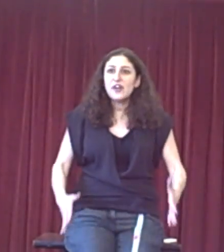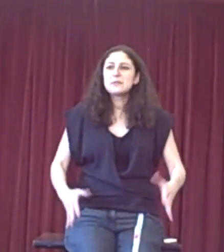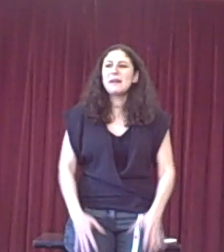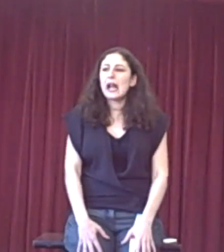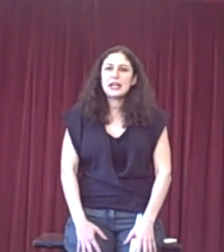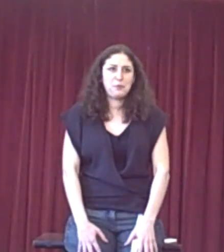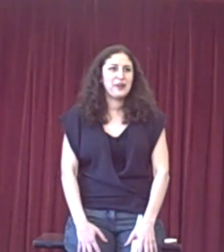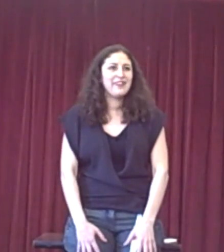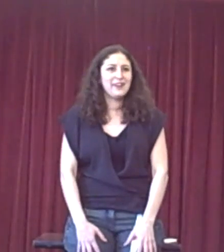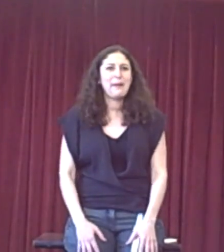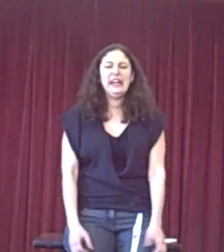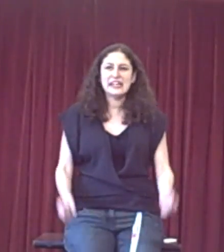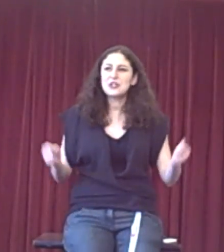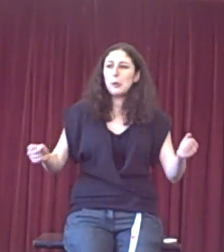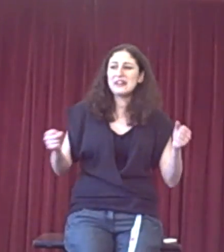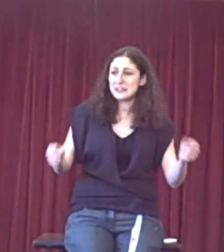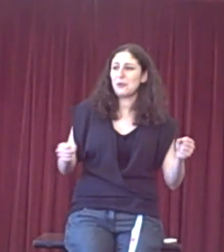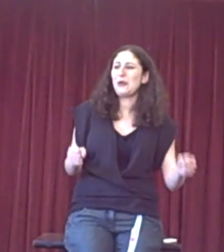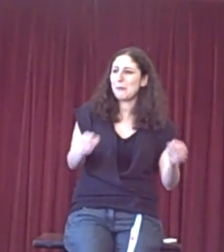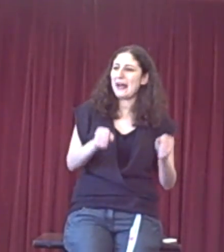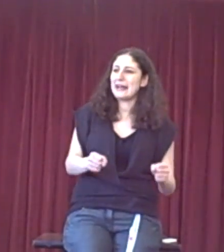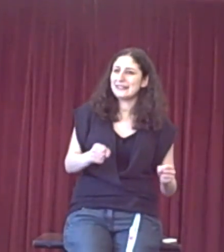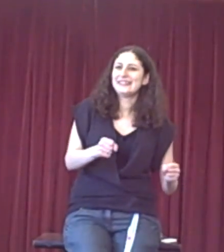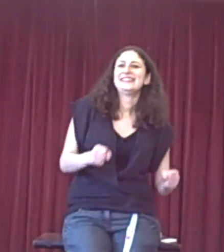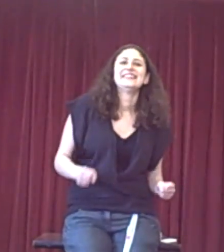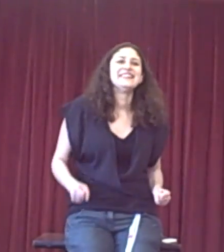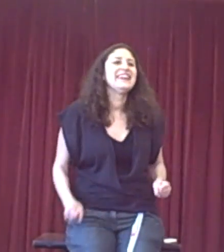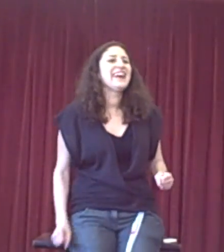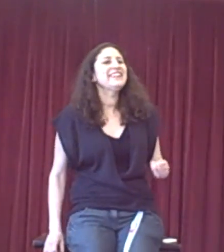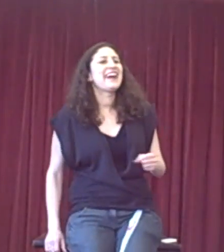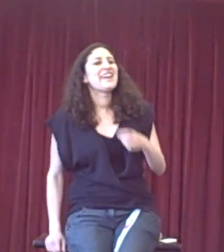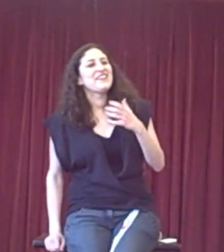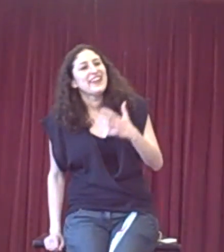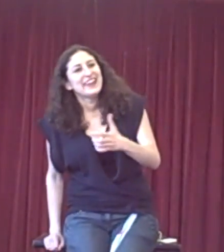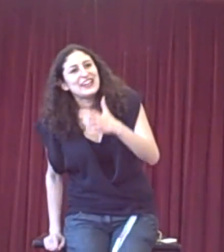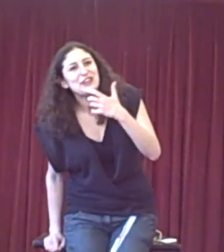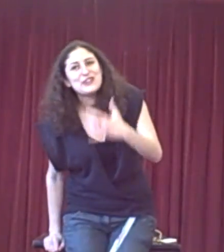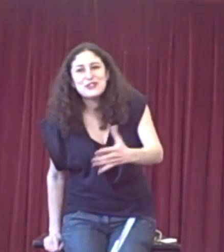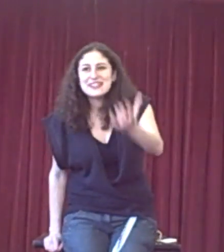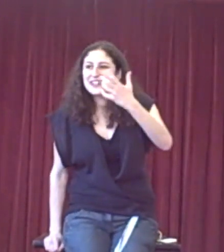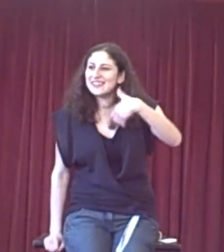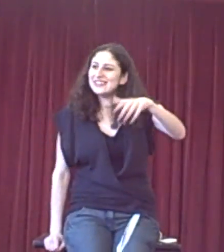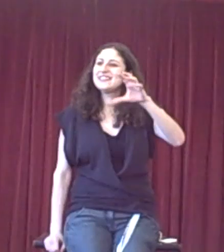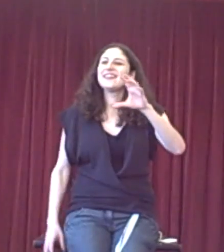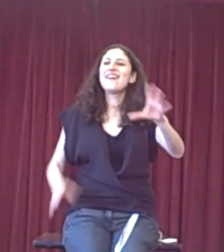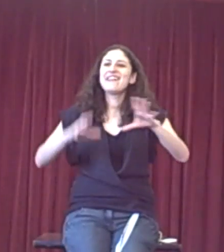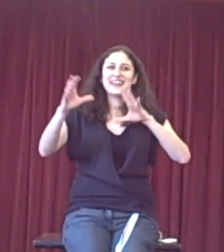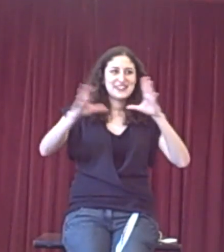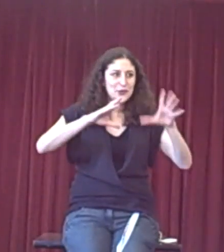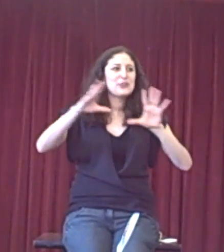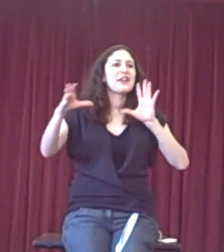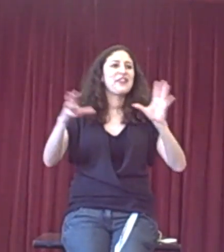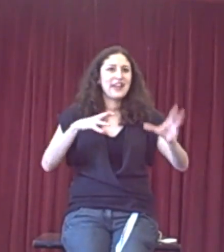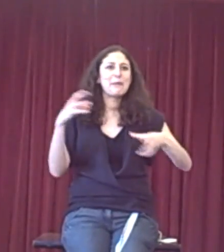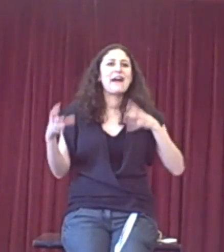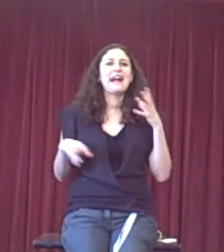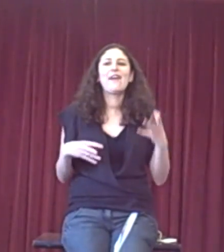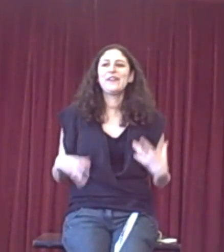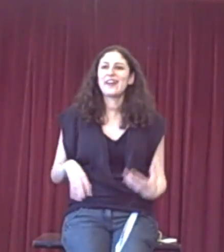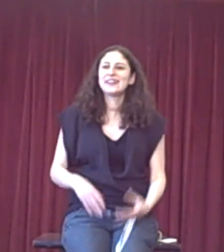first big cash point in the debate, is communism good or bad? You know, you use the hierarchy to also think about how you're going